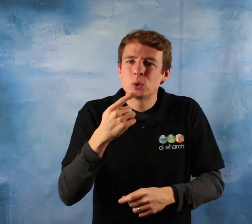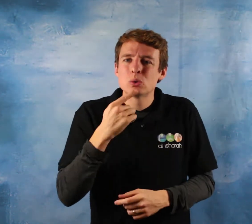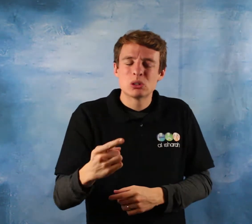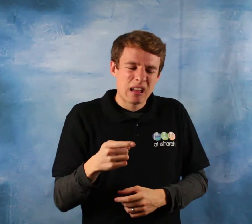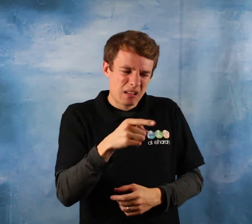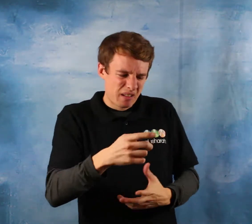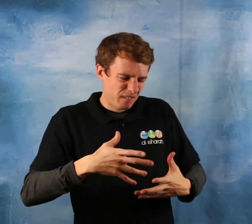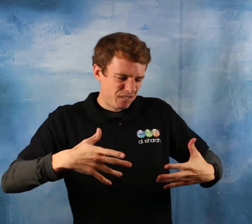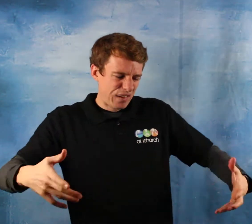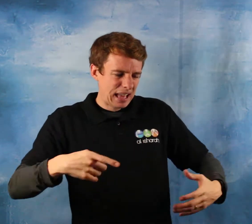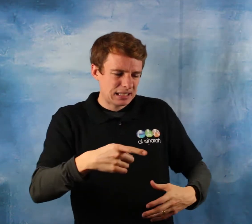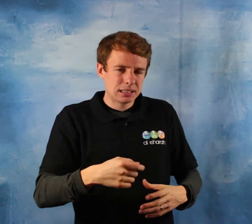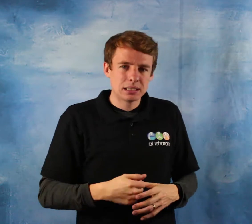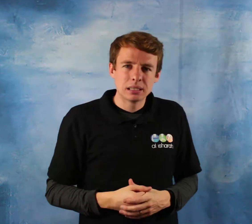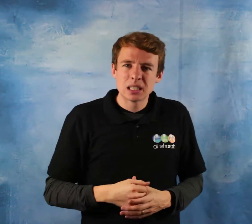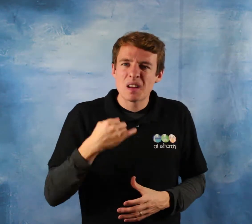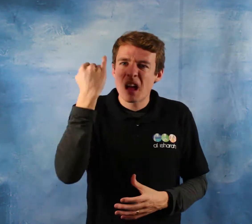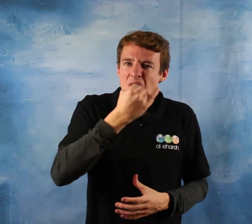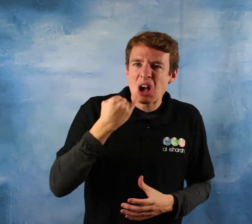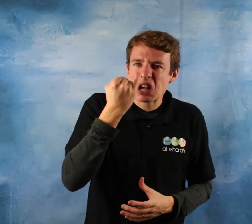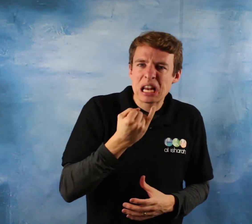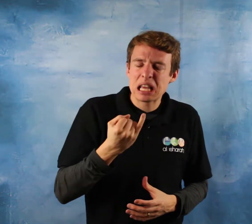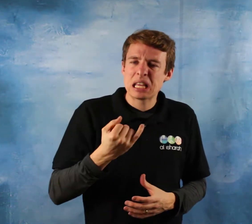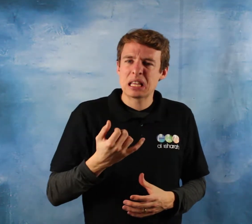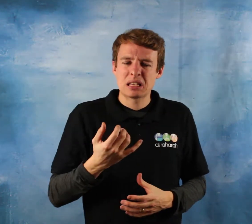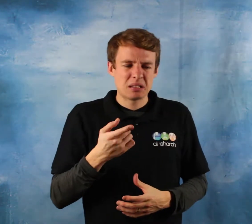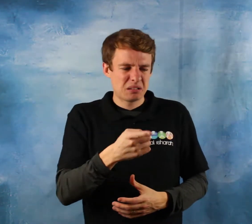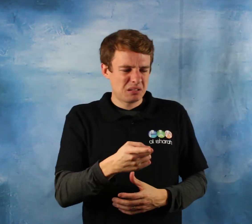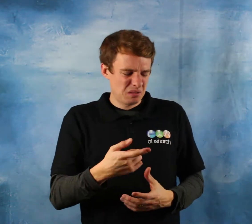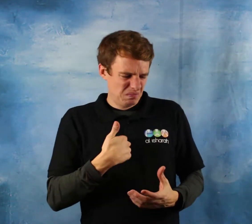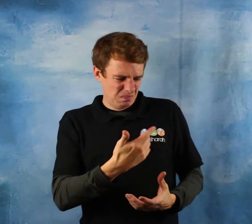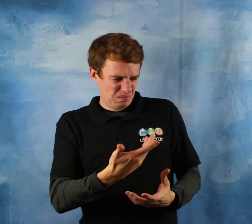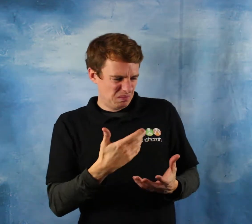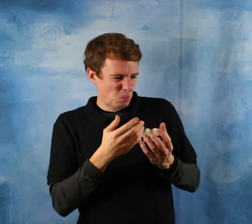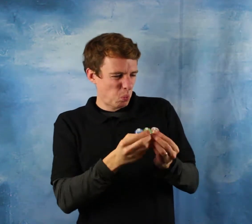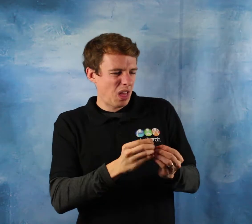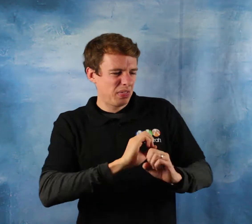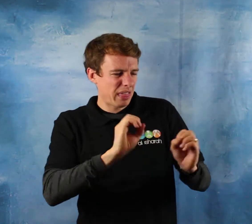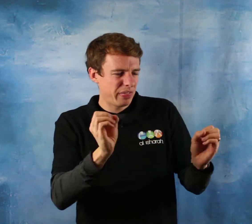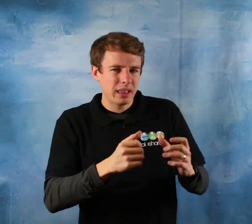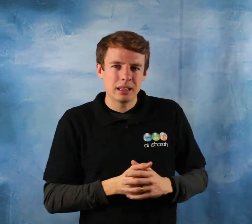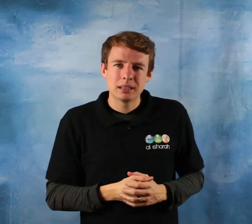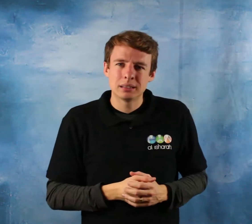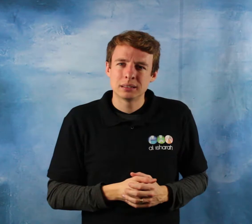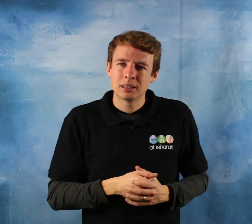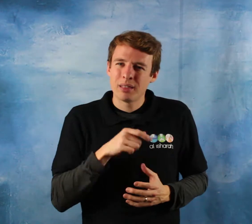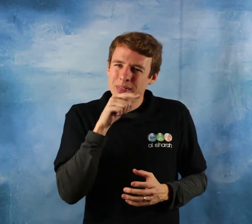to hurt her to break her that is abuse to deny her her rights